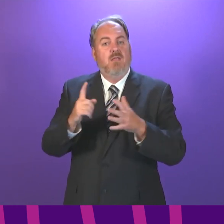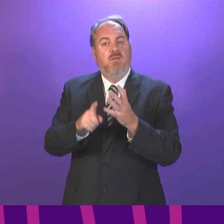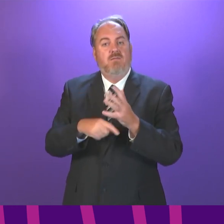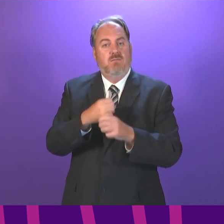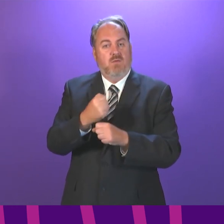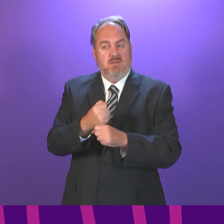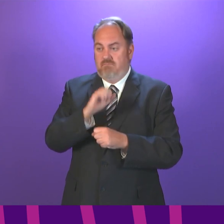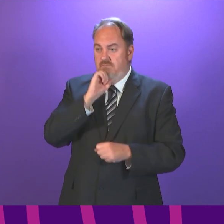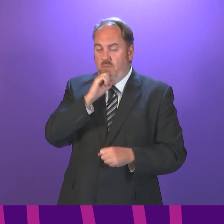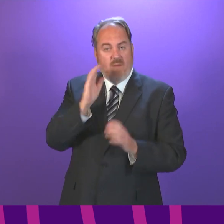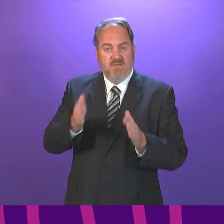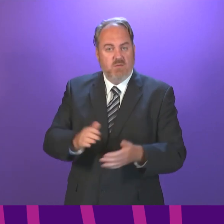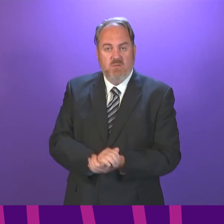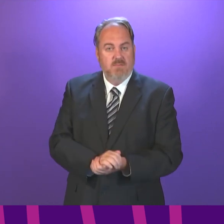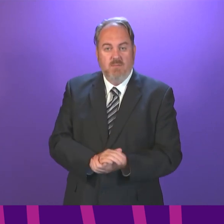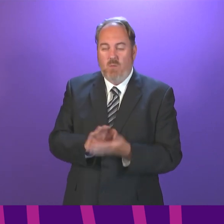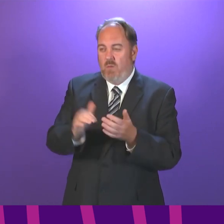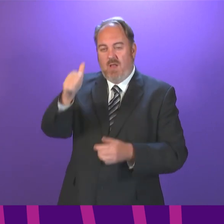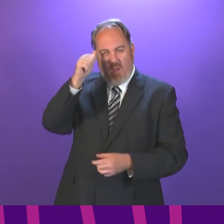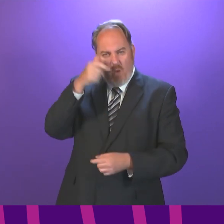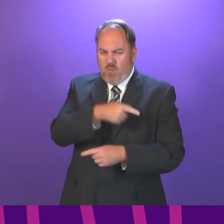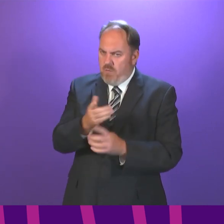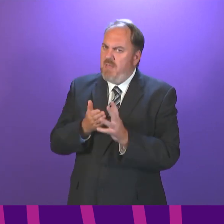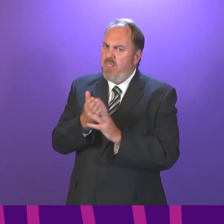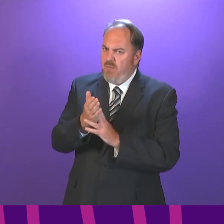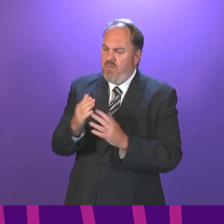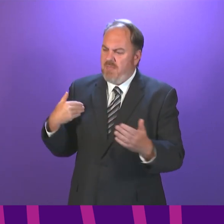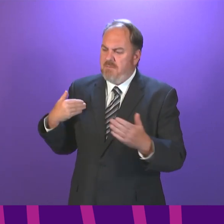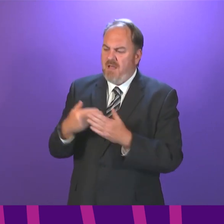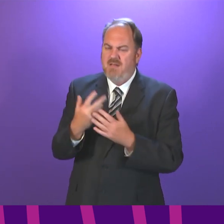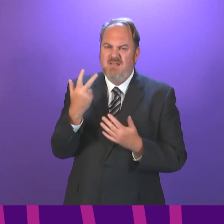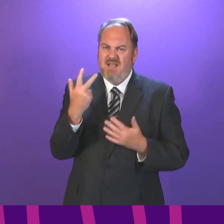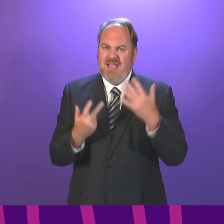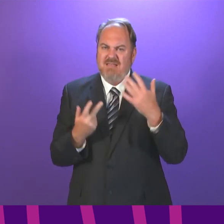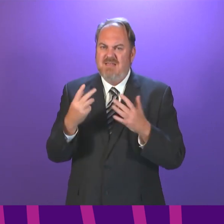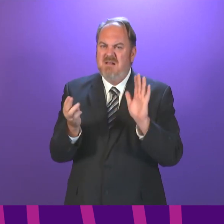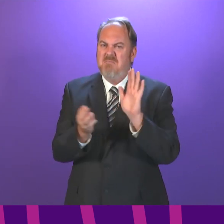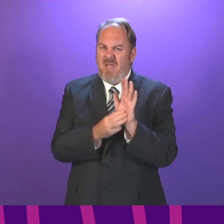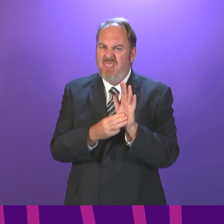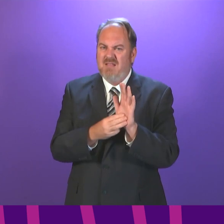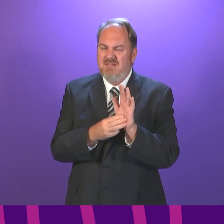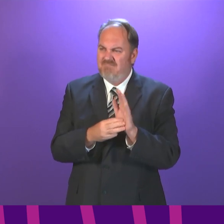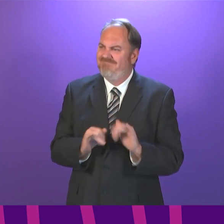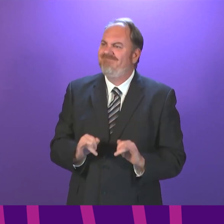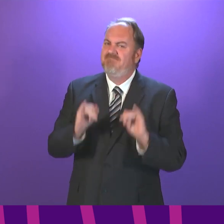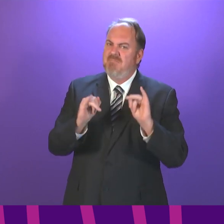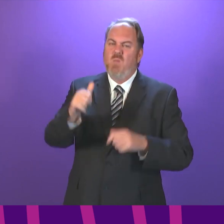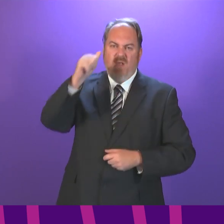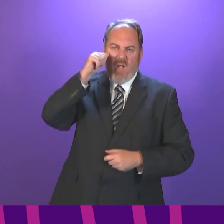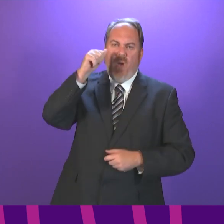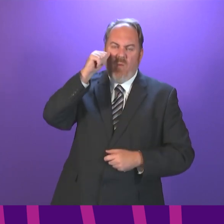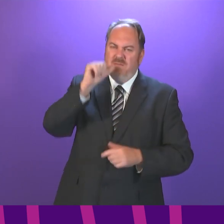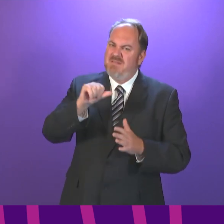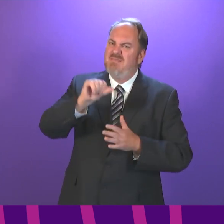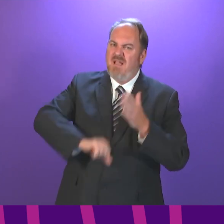earned. The sacrifices everyone has made over the past year and a half can never be overstated. However, while this